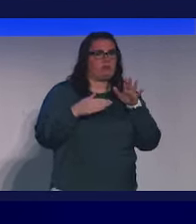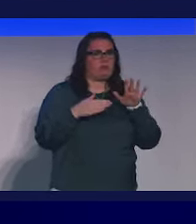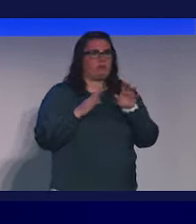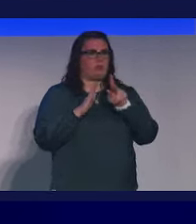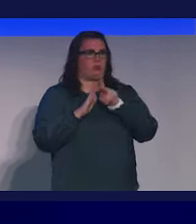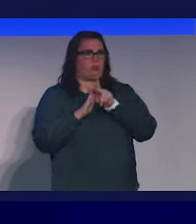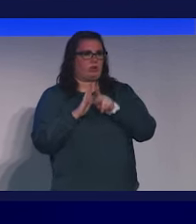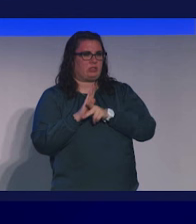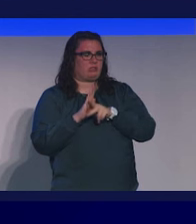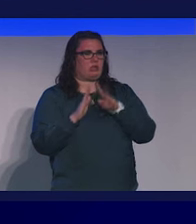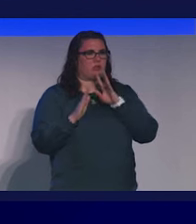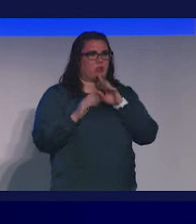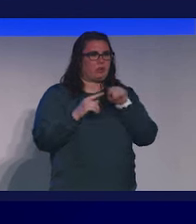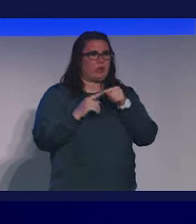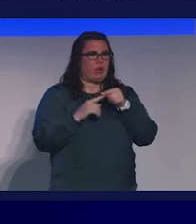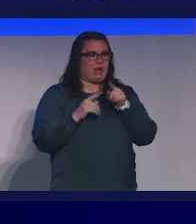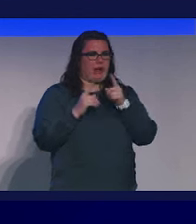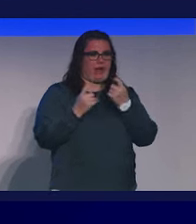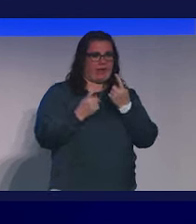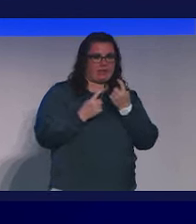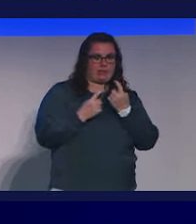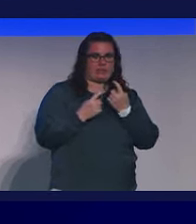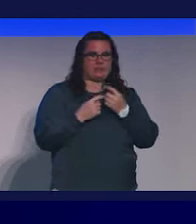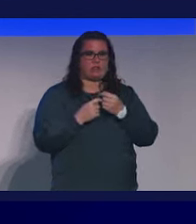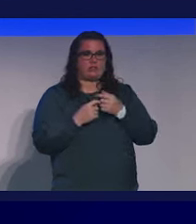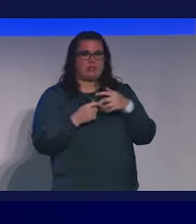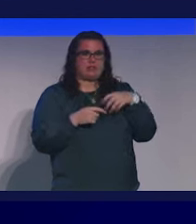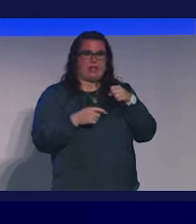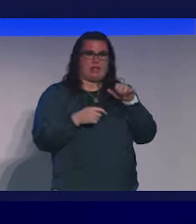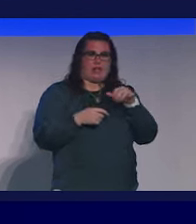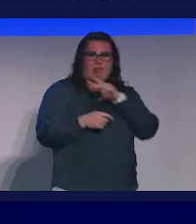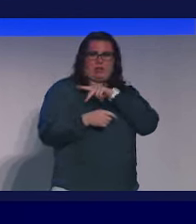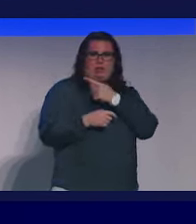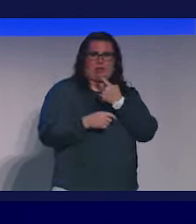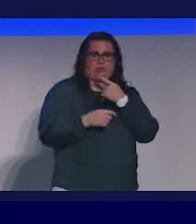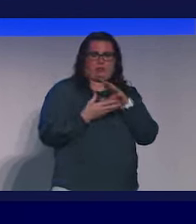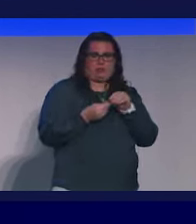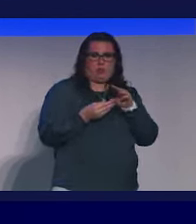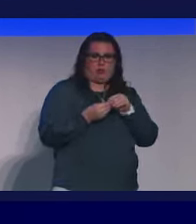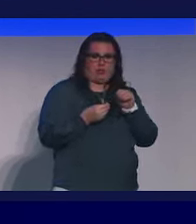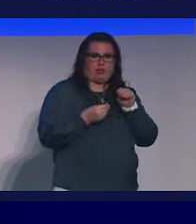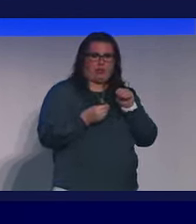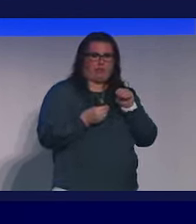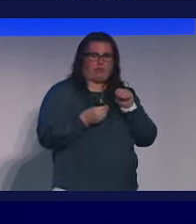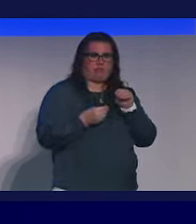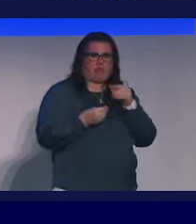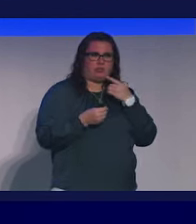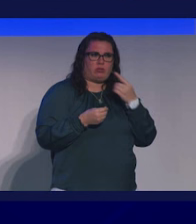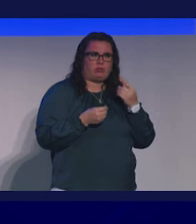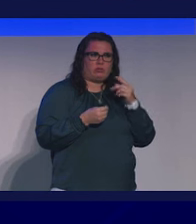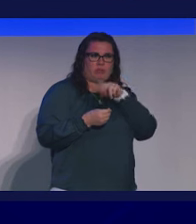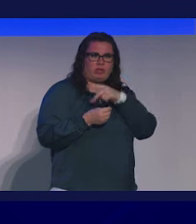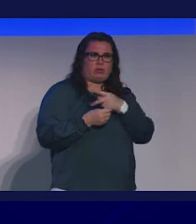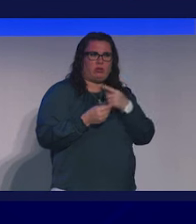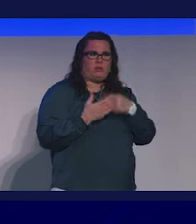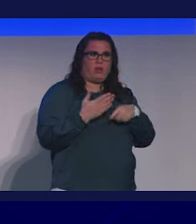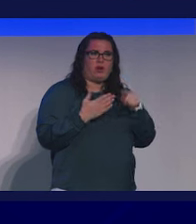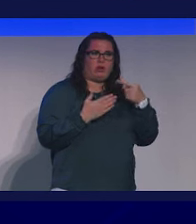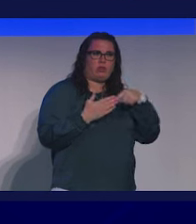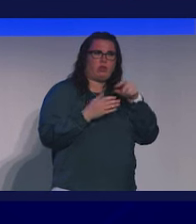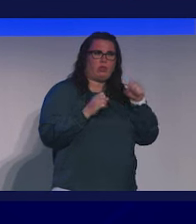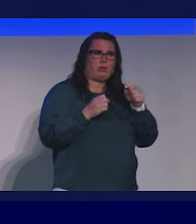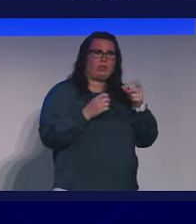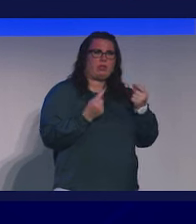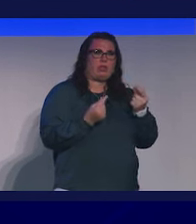that I talked about, asking ourselves the question of, take that patient whose story I told you earlier, what could we have done to make her life